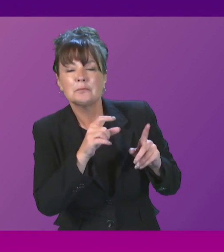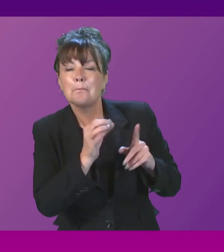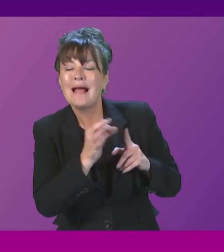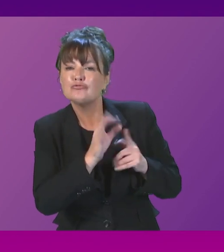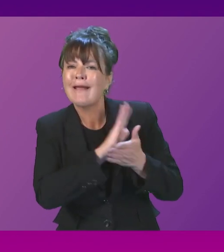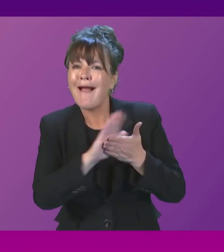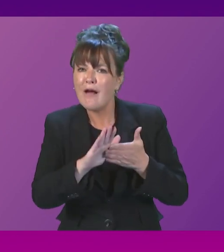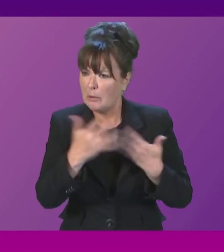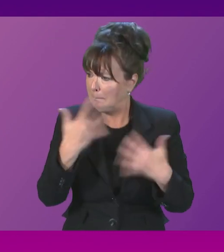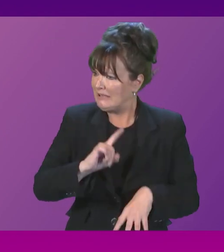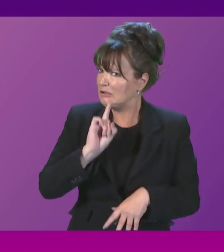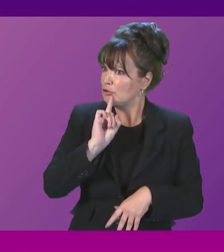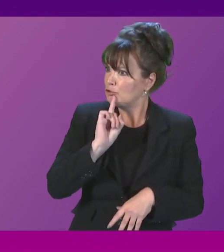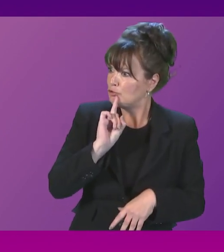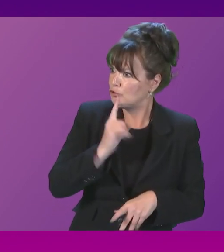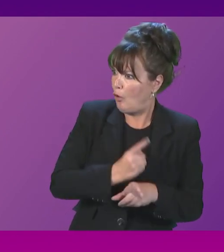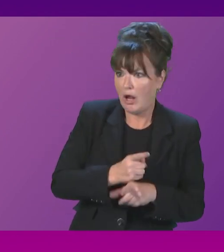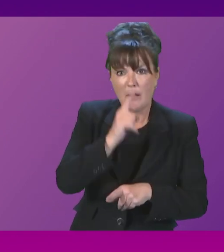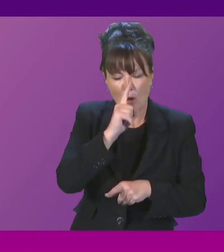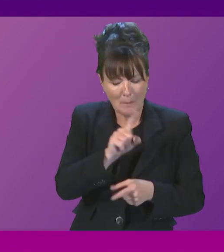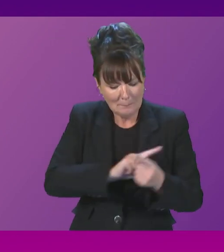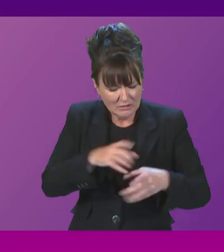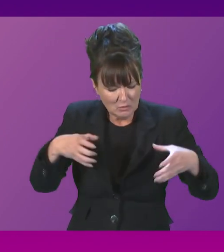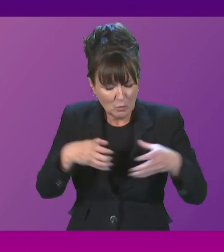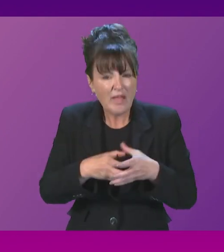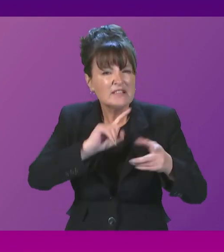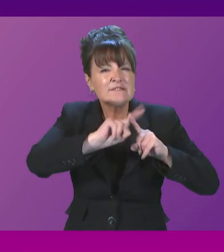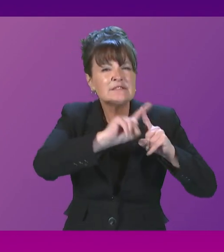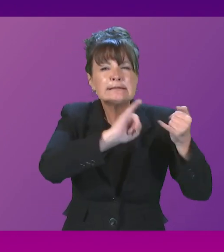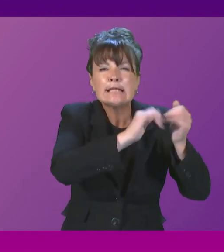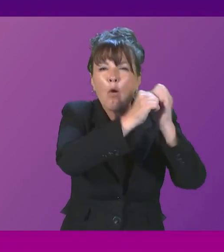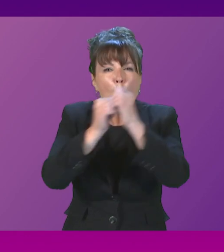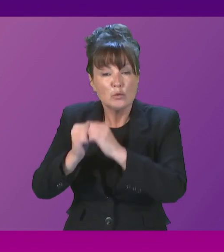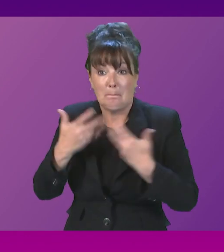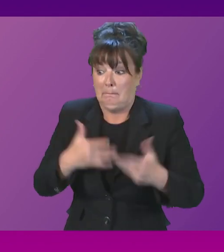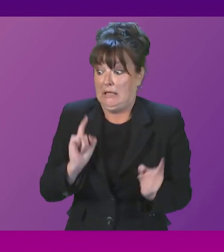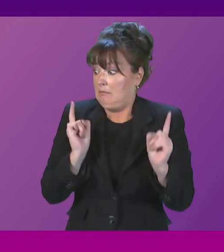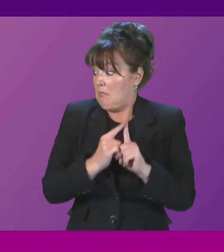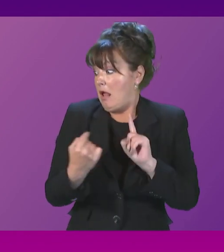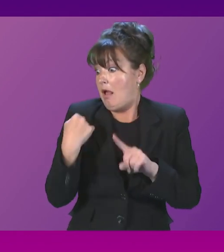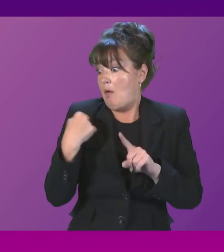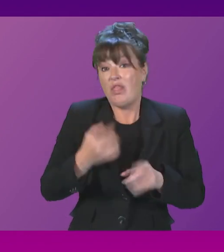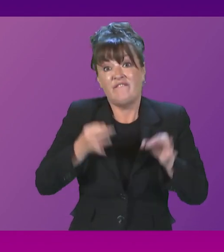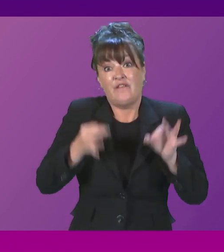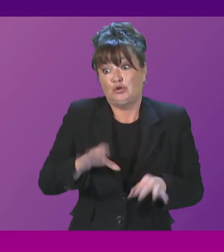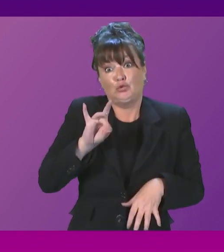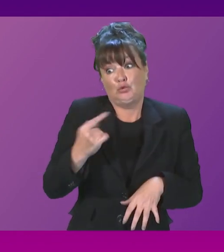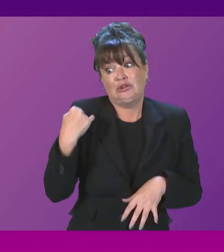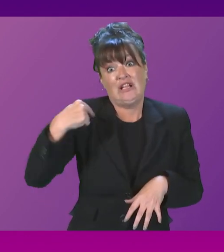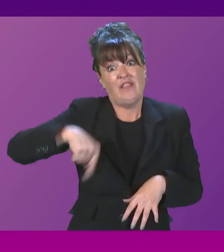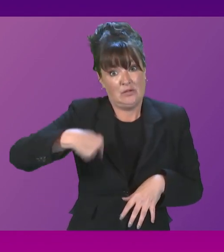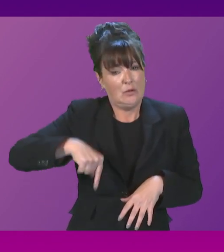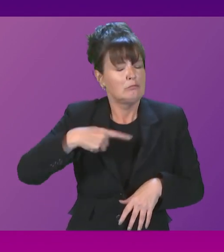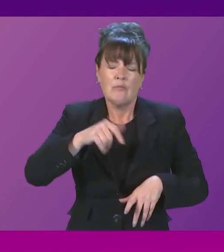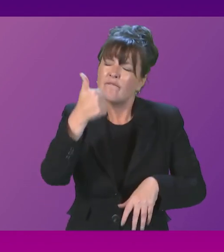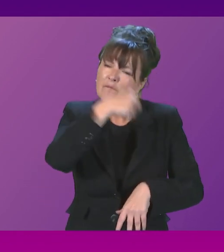I think, about a meeting of a short-life task and finish group involving stakeholders that met with officials on Tuesday of this week. Of